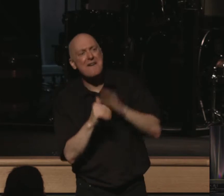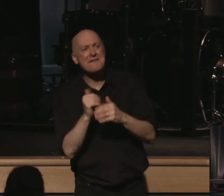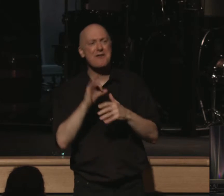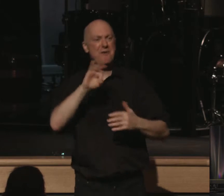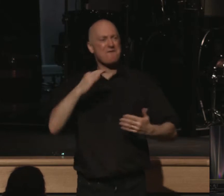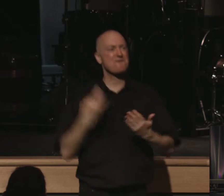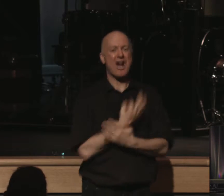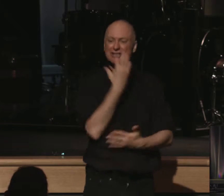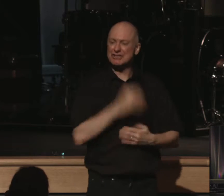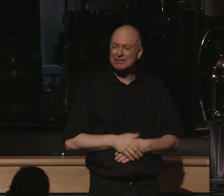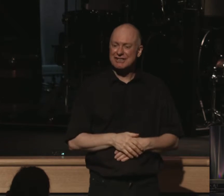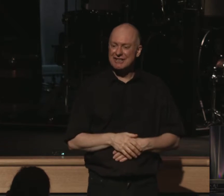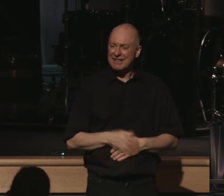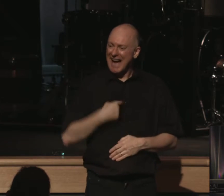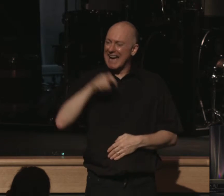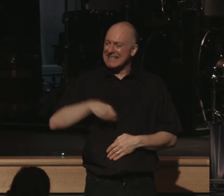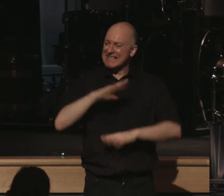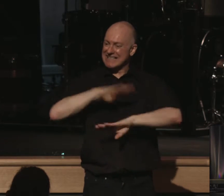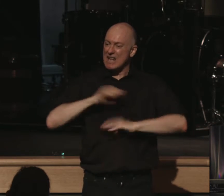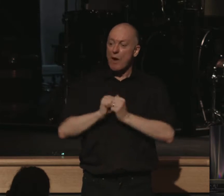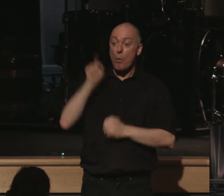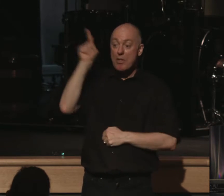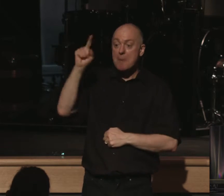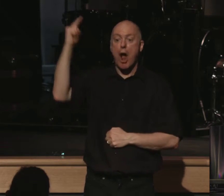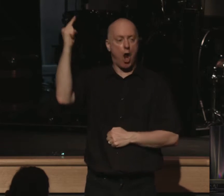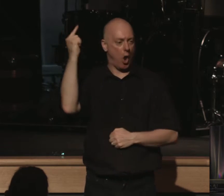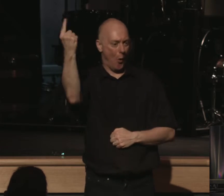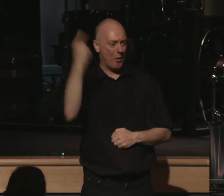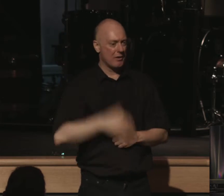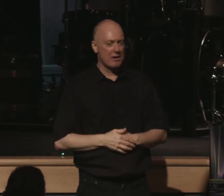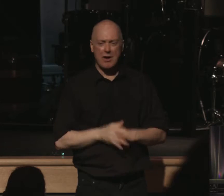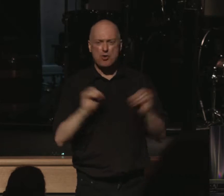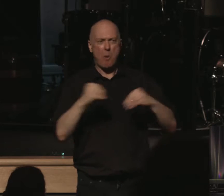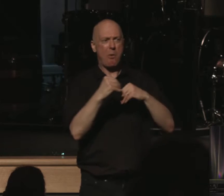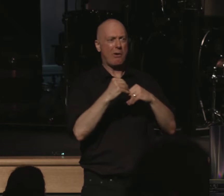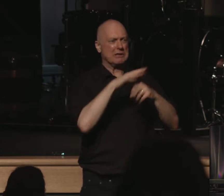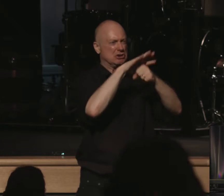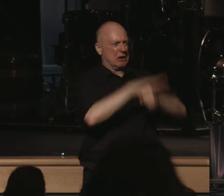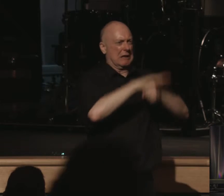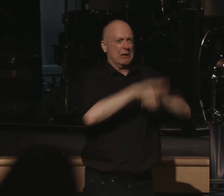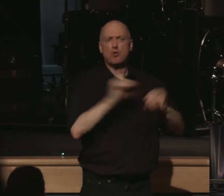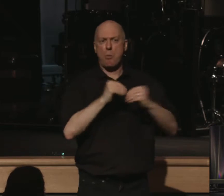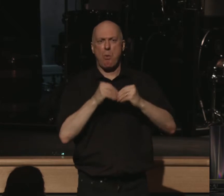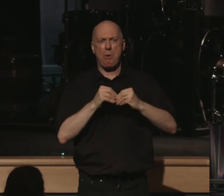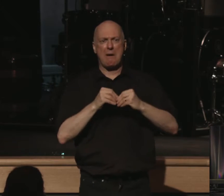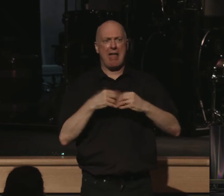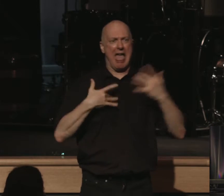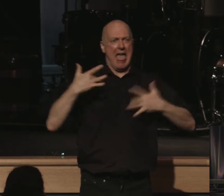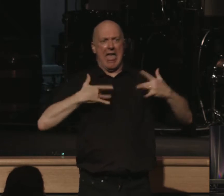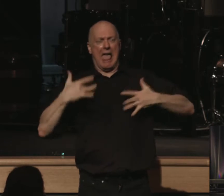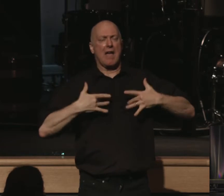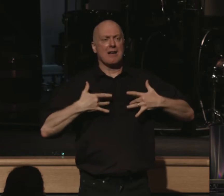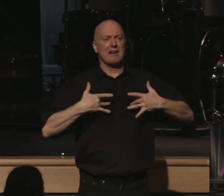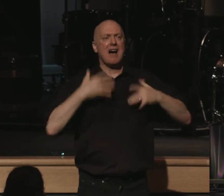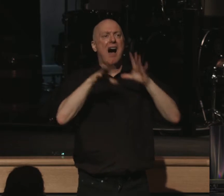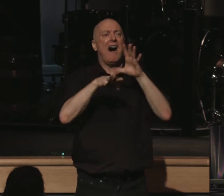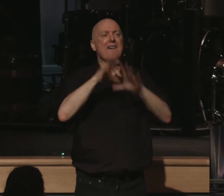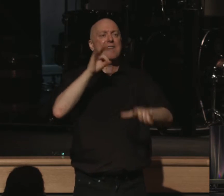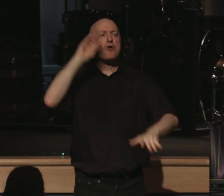that comes from him and I need to be satisfied with him alone. No more distress, no more anguish. I have found the grace